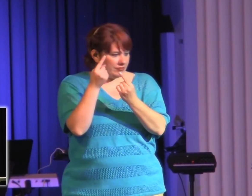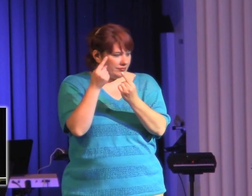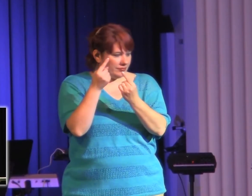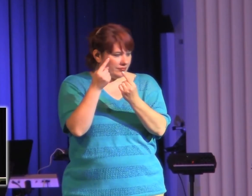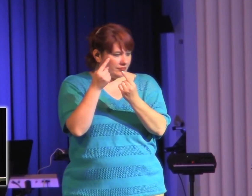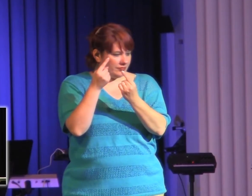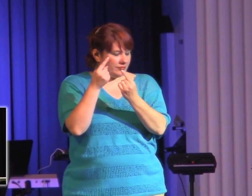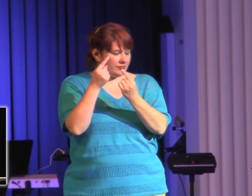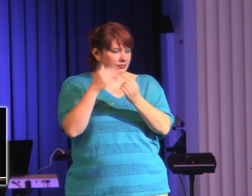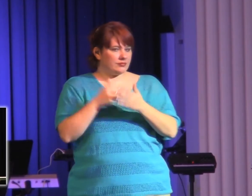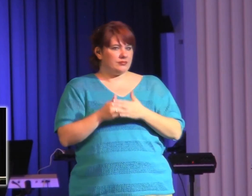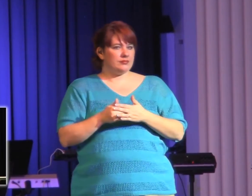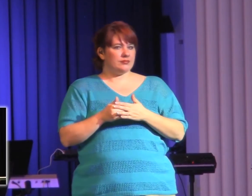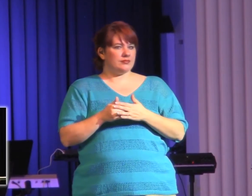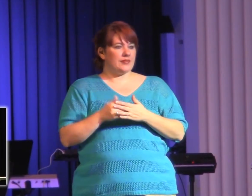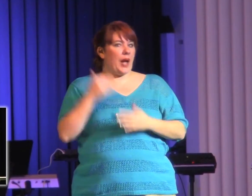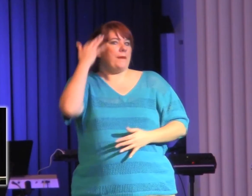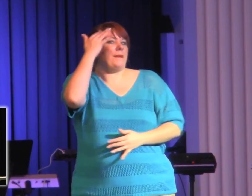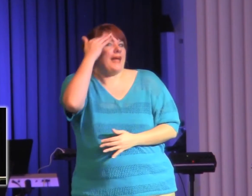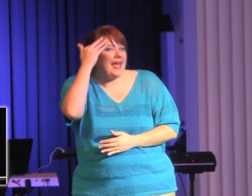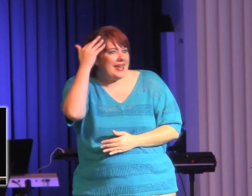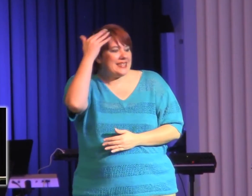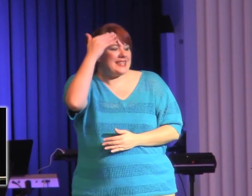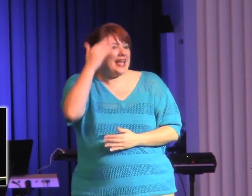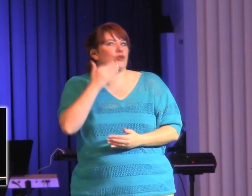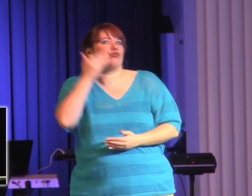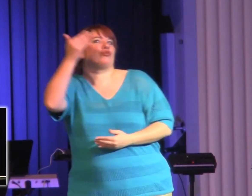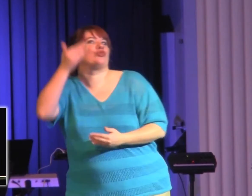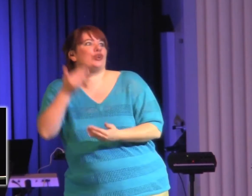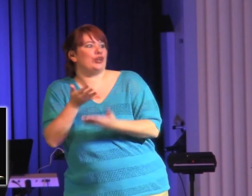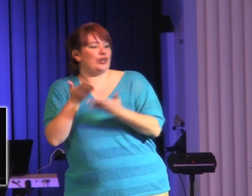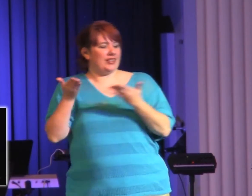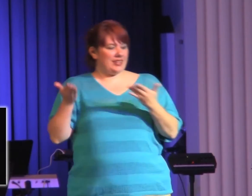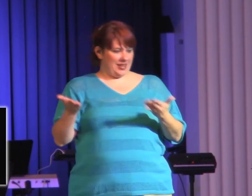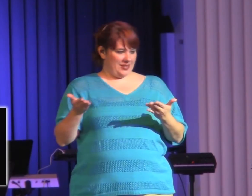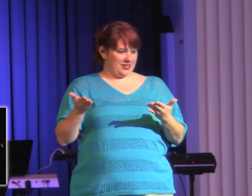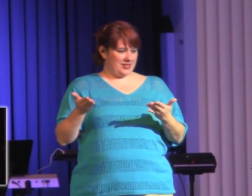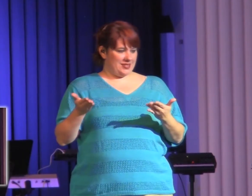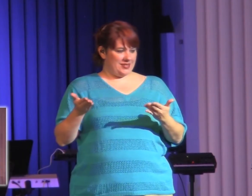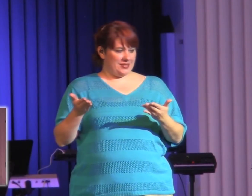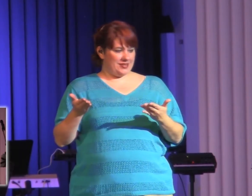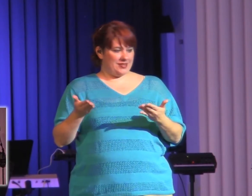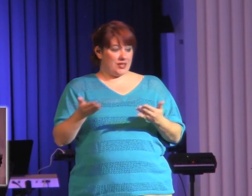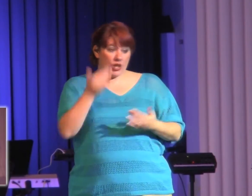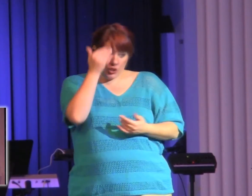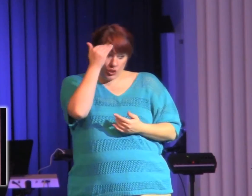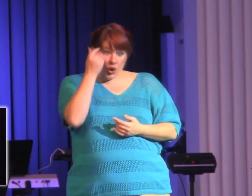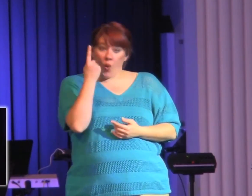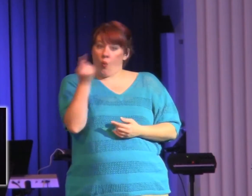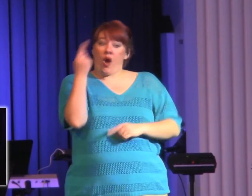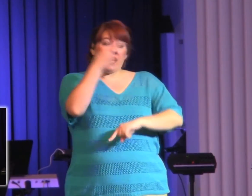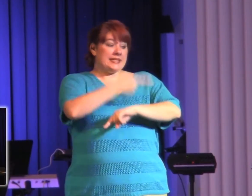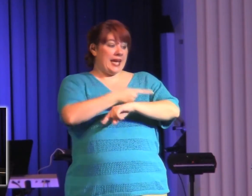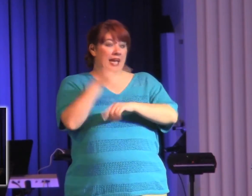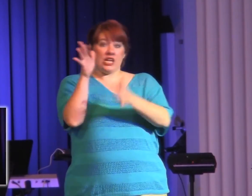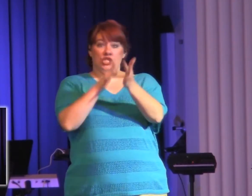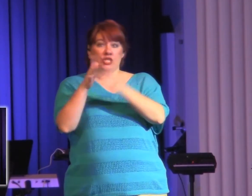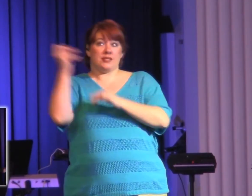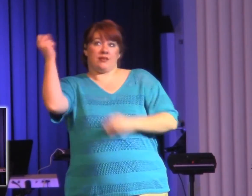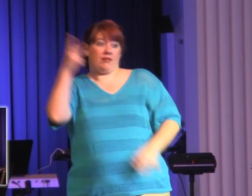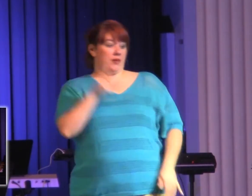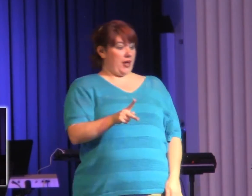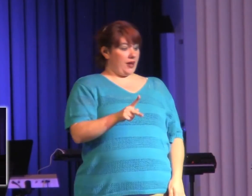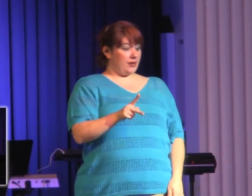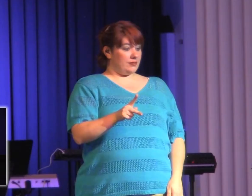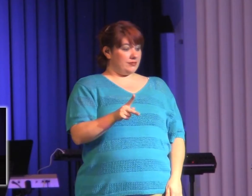my heart and my mind on things above and beyond. You know, there's a day coming when Jesus Christ is coming back. And you know what? I'm going to think about